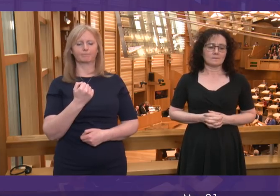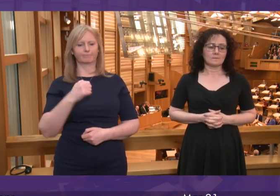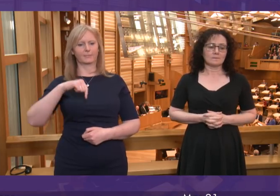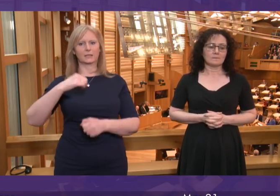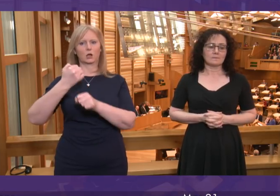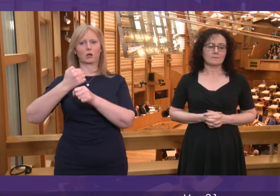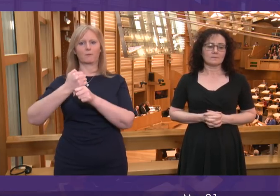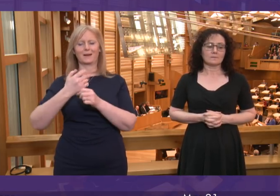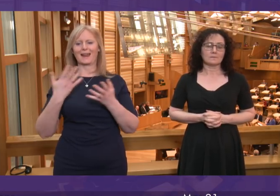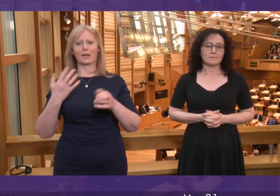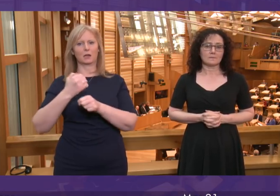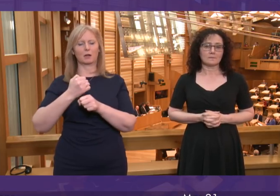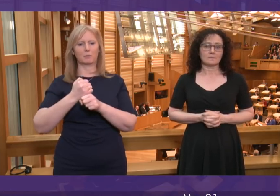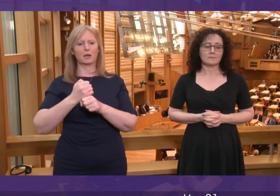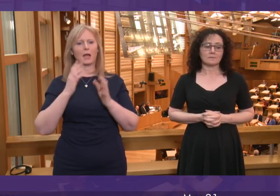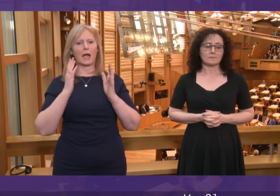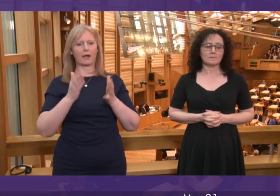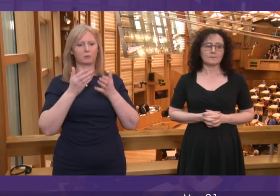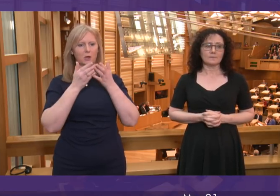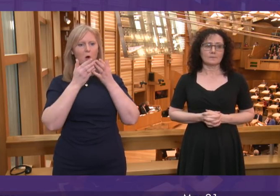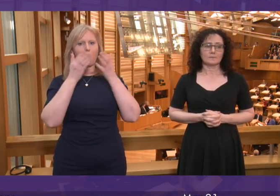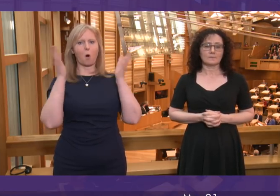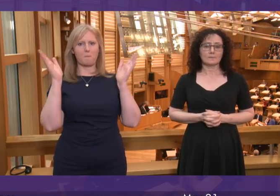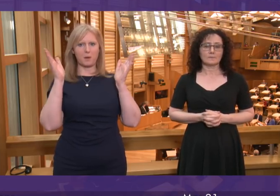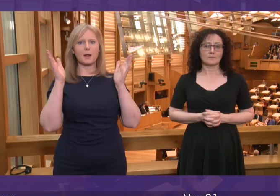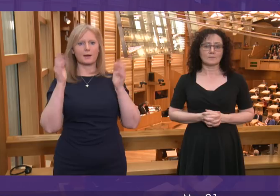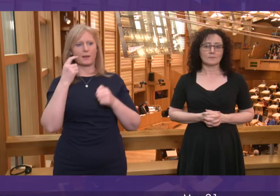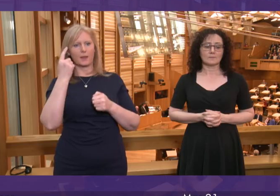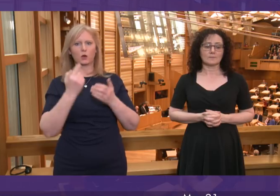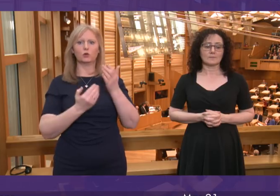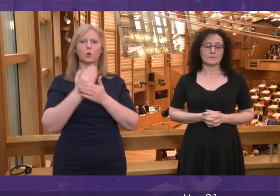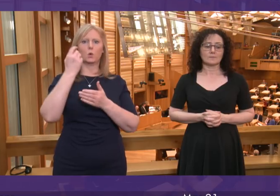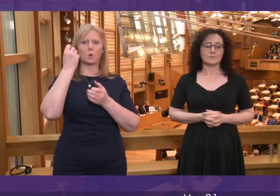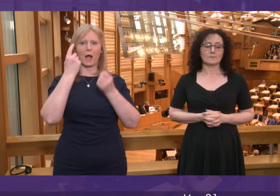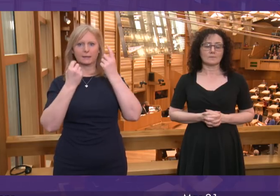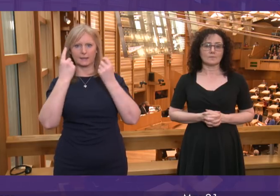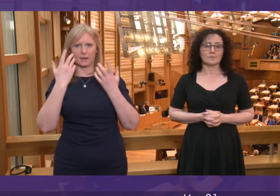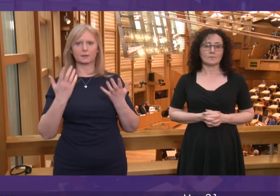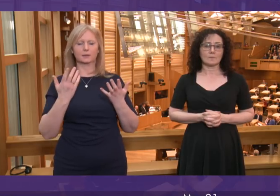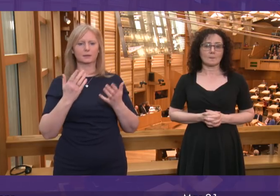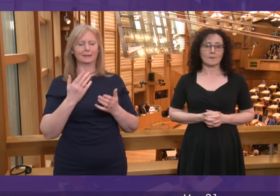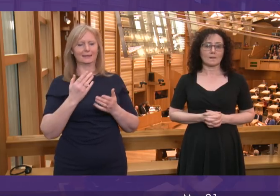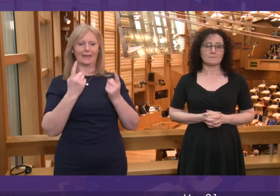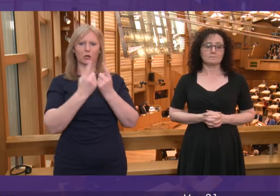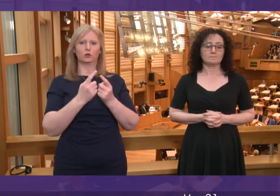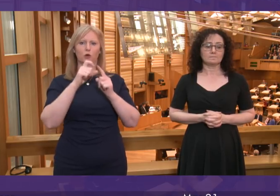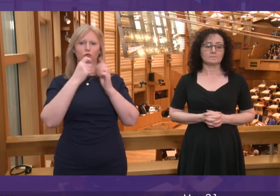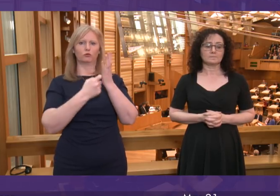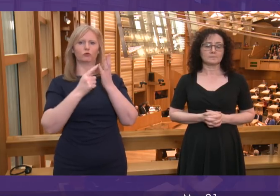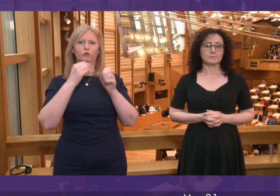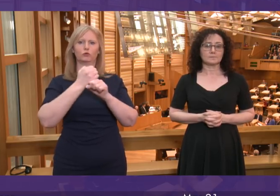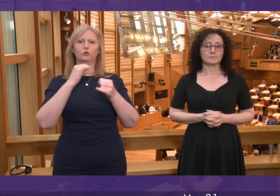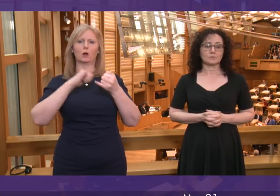government, any government, has to remain open to fresh thinking and new ideas. On the issue of drugs death, the